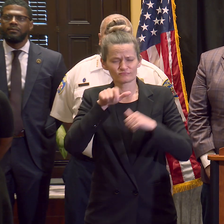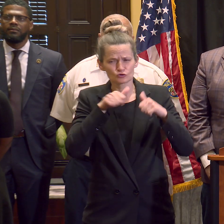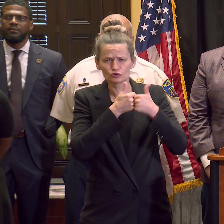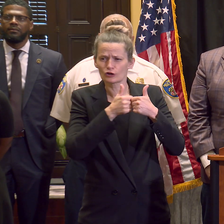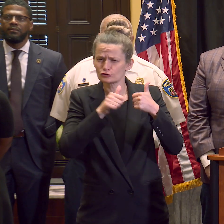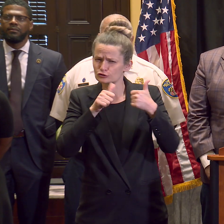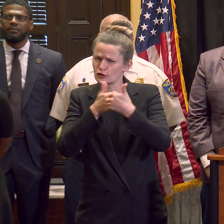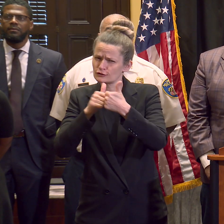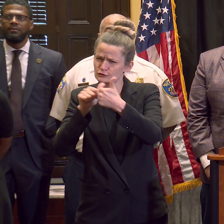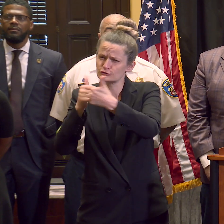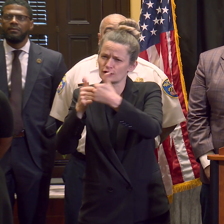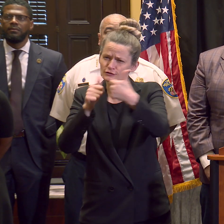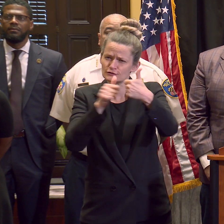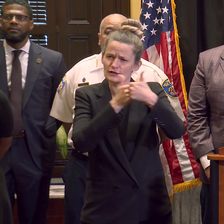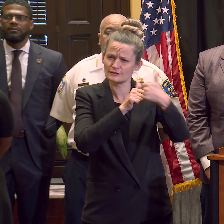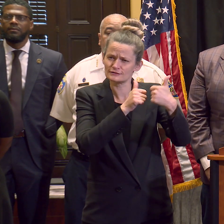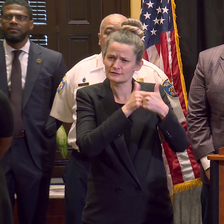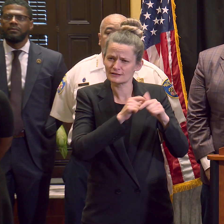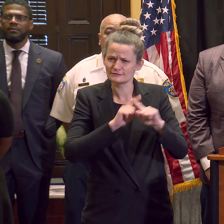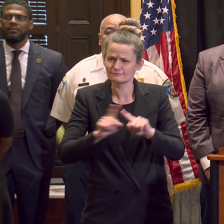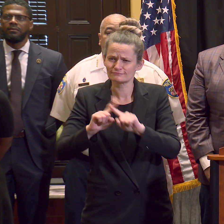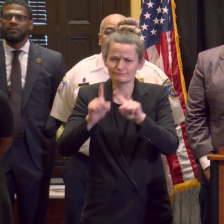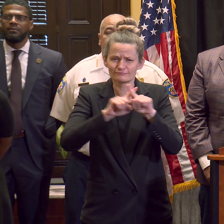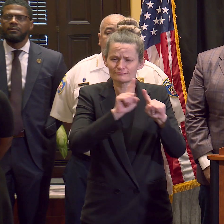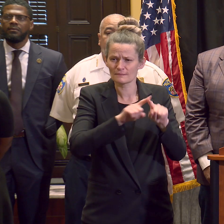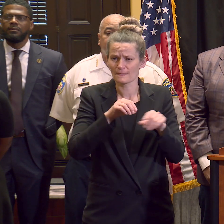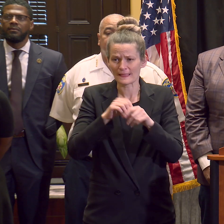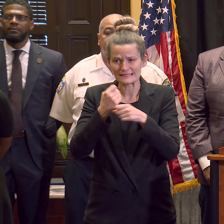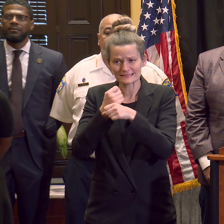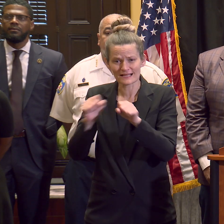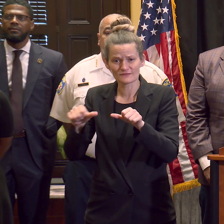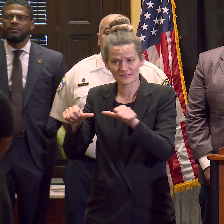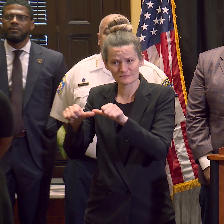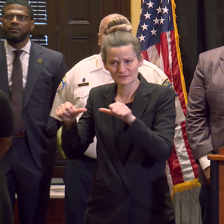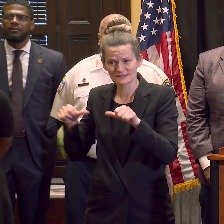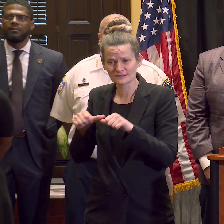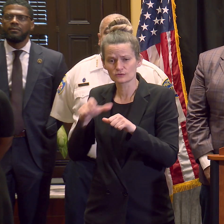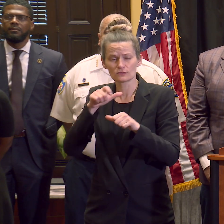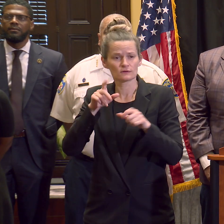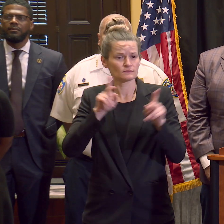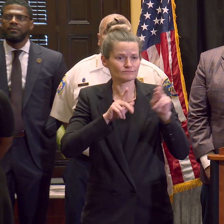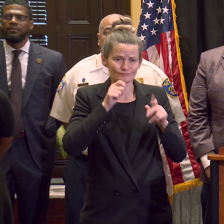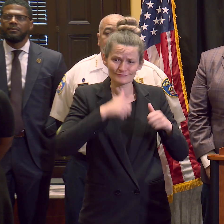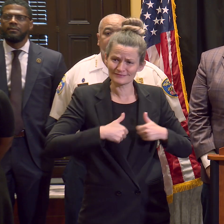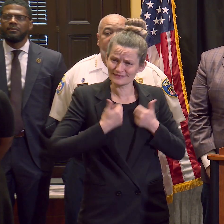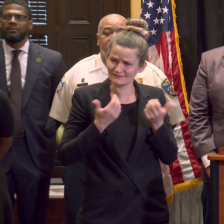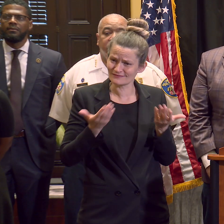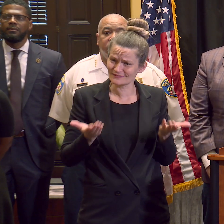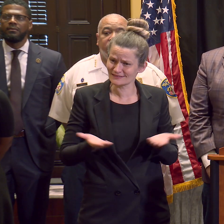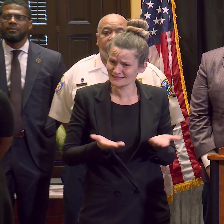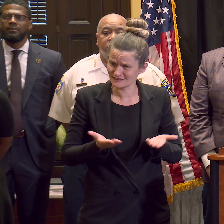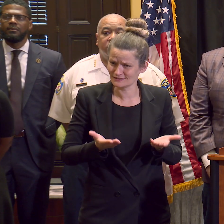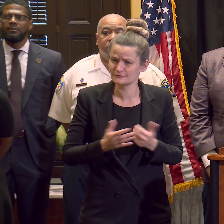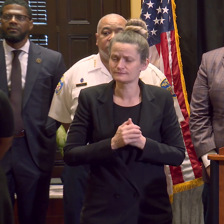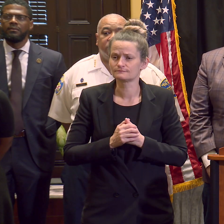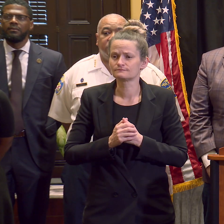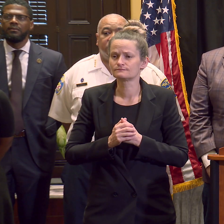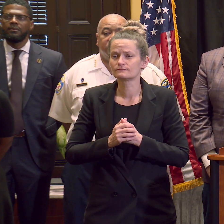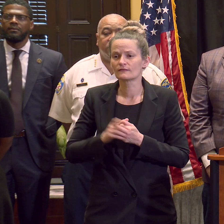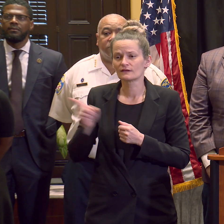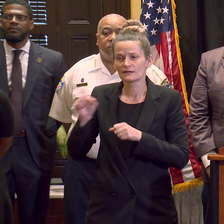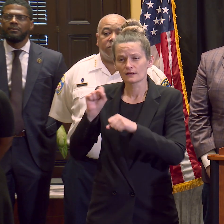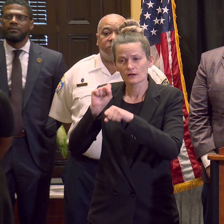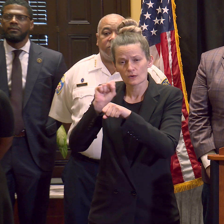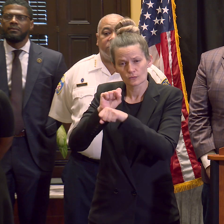takes to make Baltimore a safer place for our residents. During his tenure at BPD, as you all know, homicides and